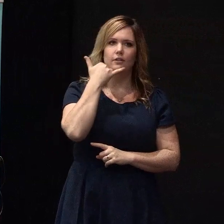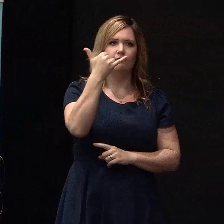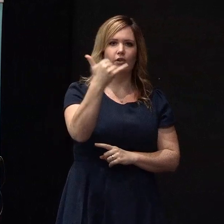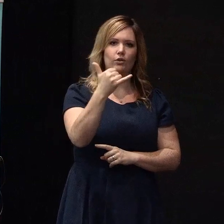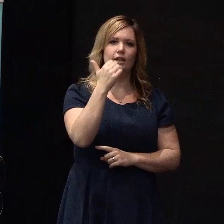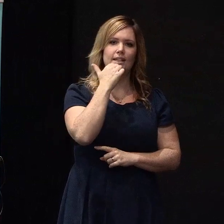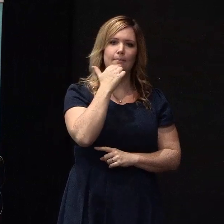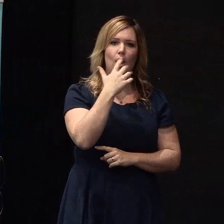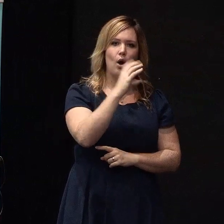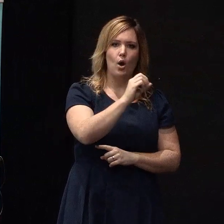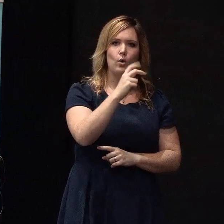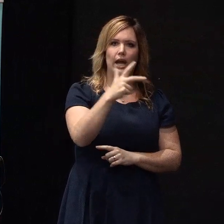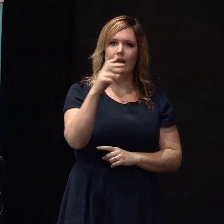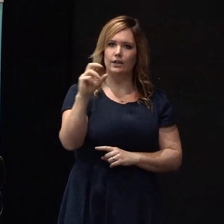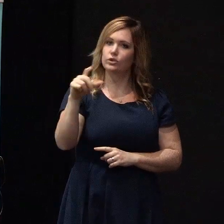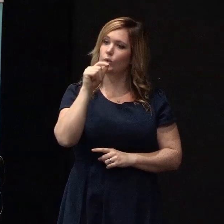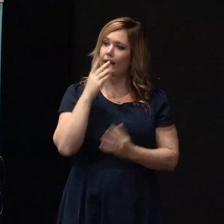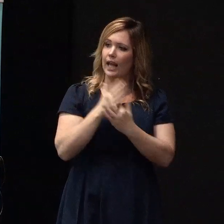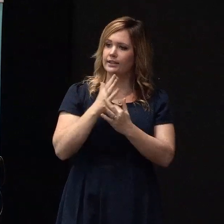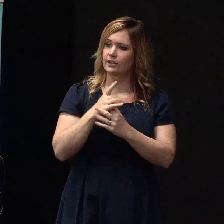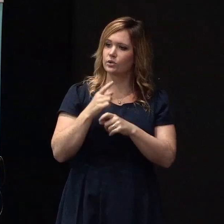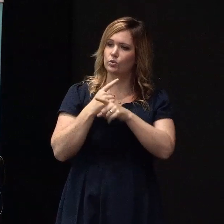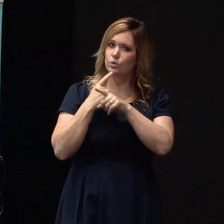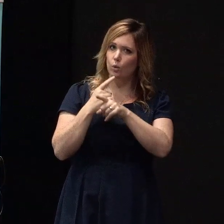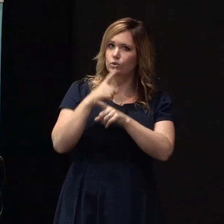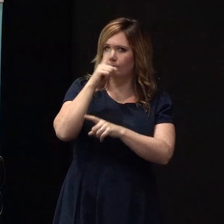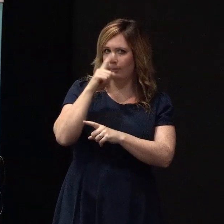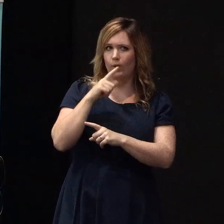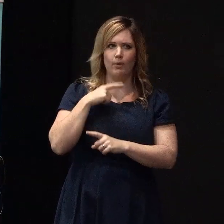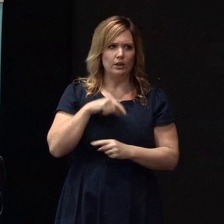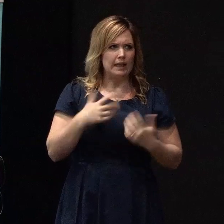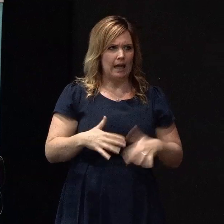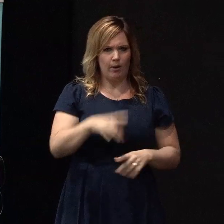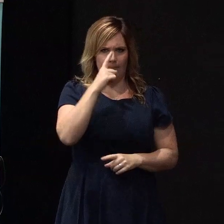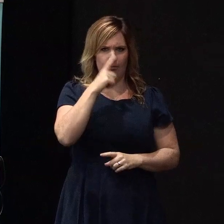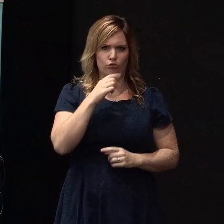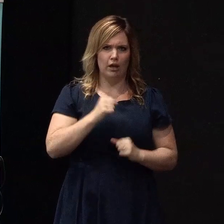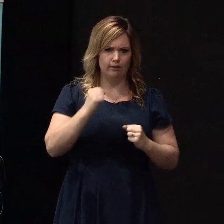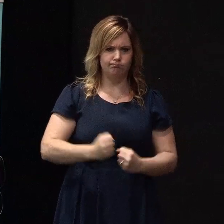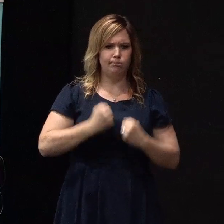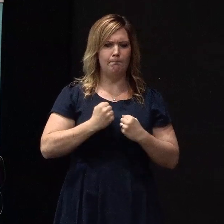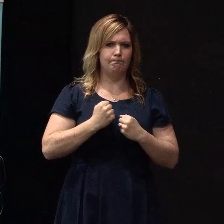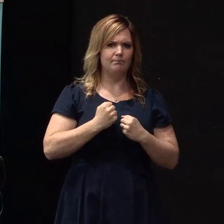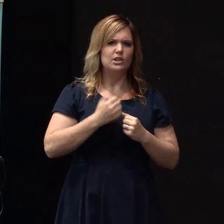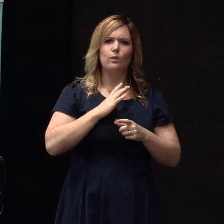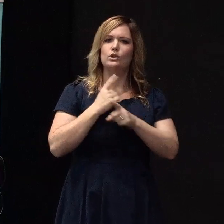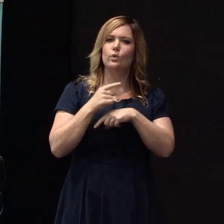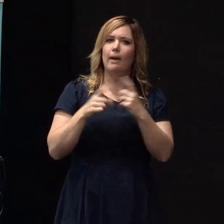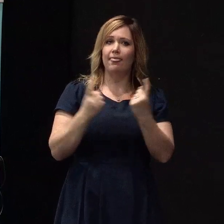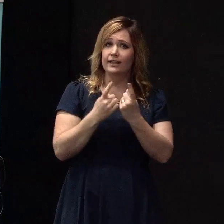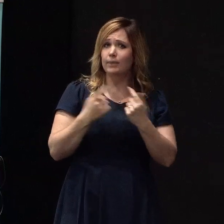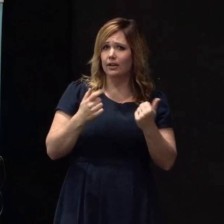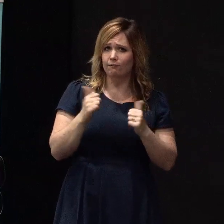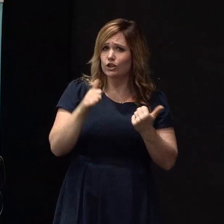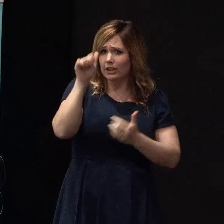support to talk things through. Because I know Cantabrians are pretty stoic, but we've been through a lot and it's all right